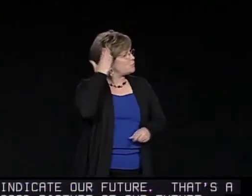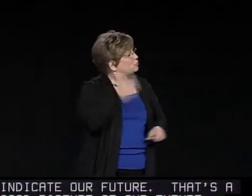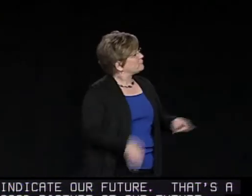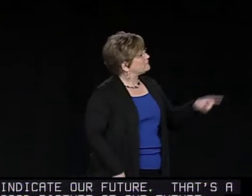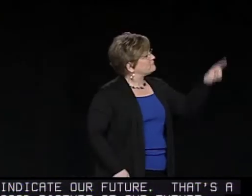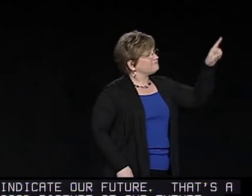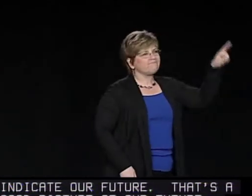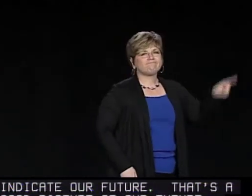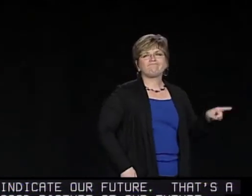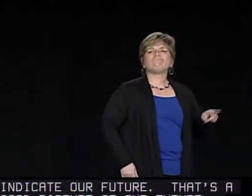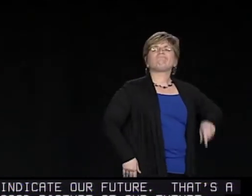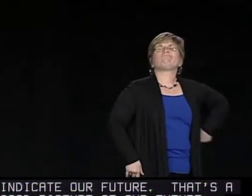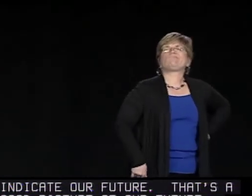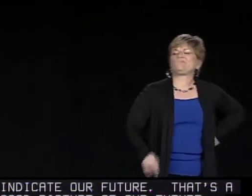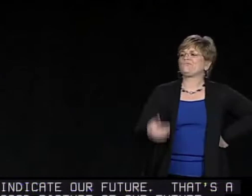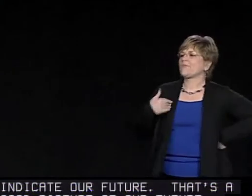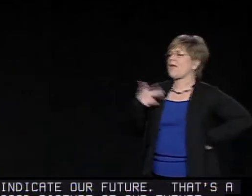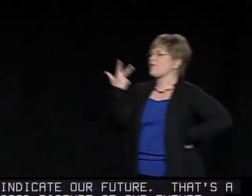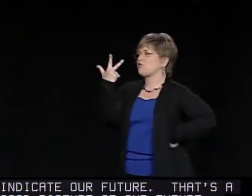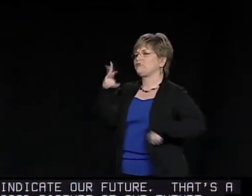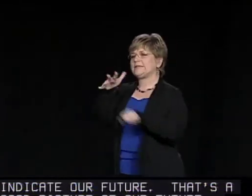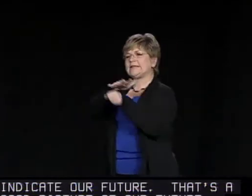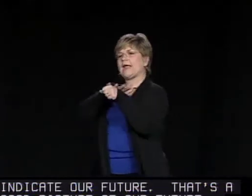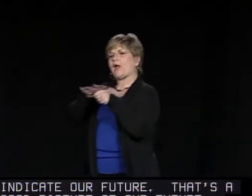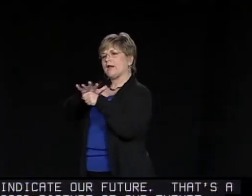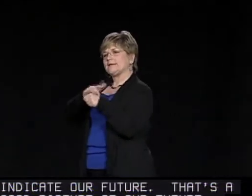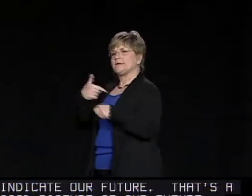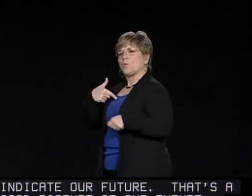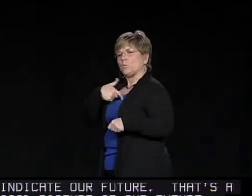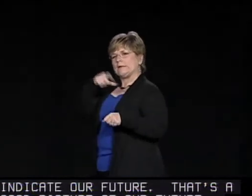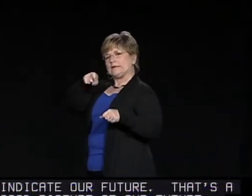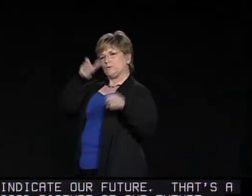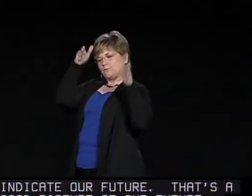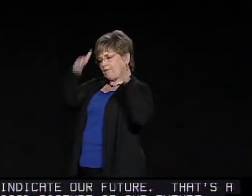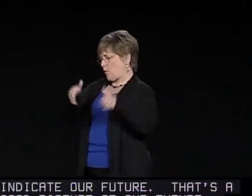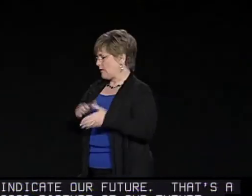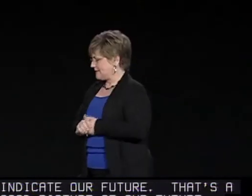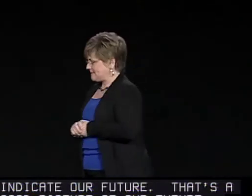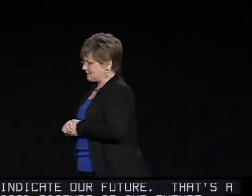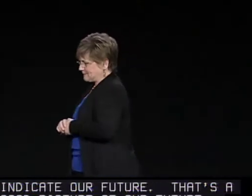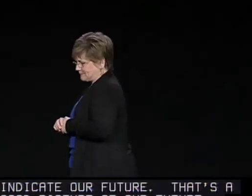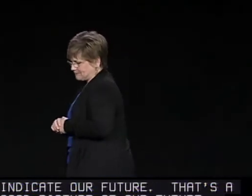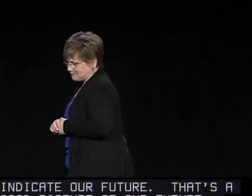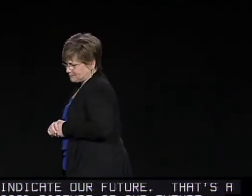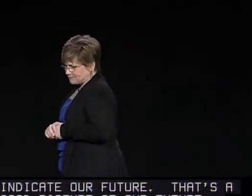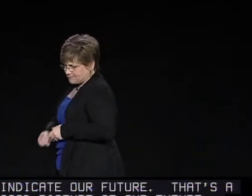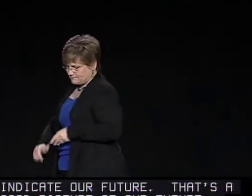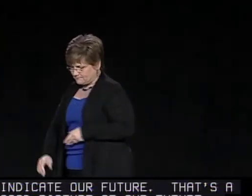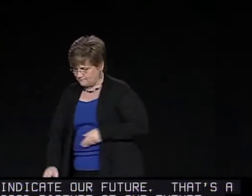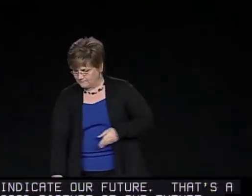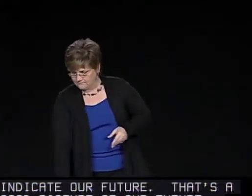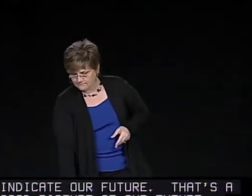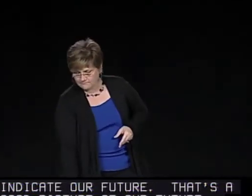Invest in our future. I have three areas that I feel like NAD needs to focus on.